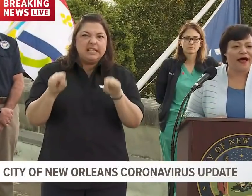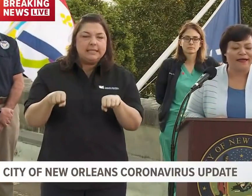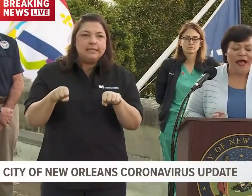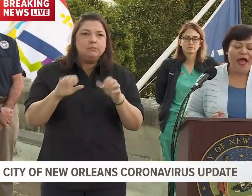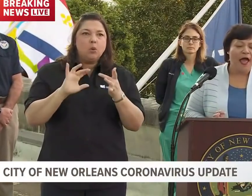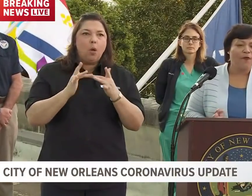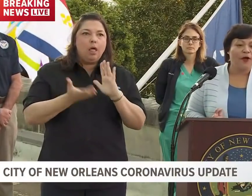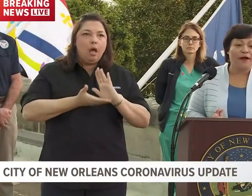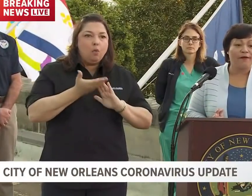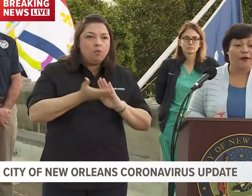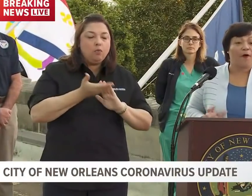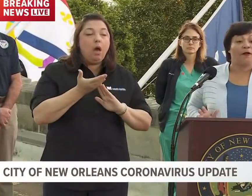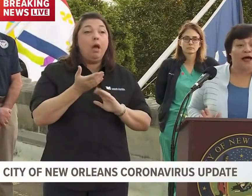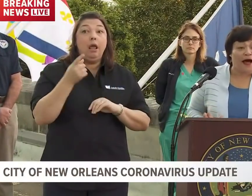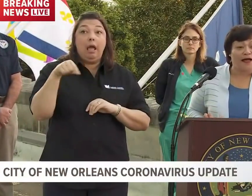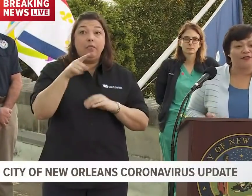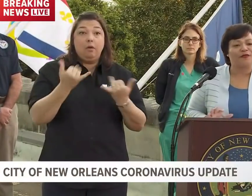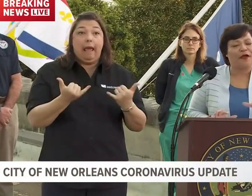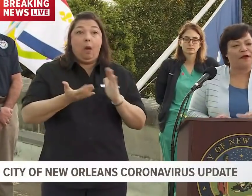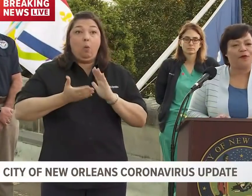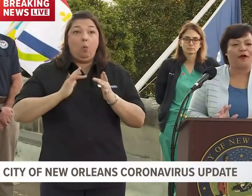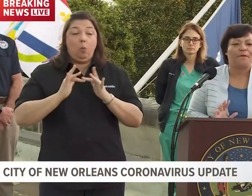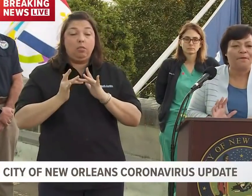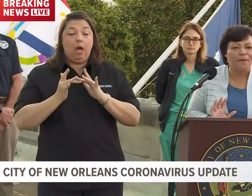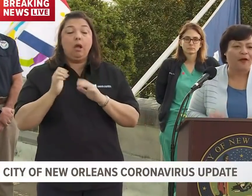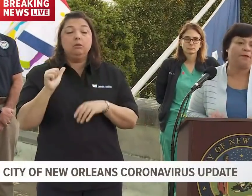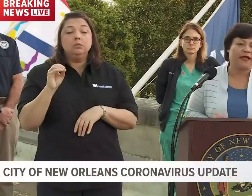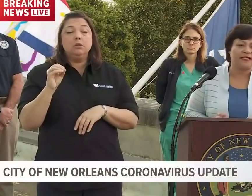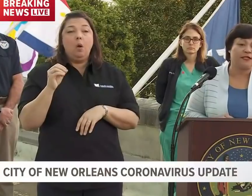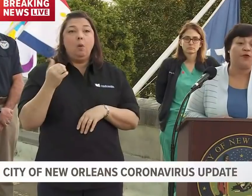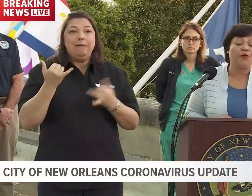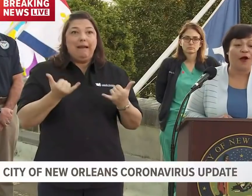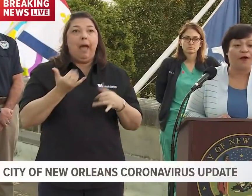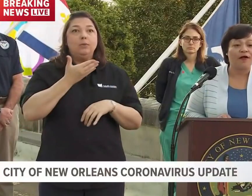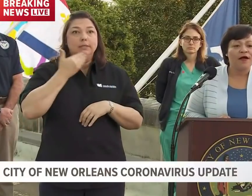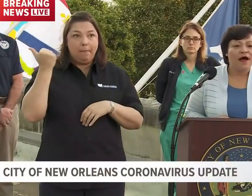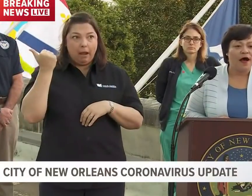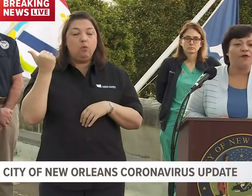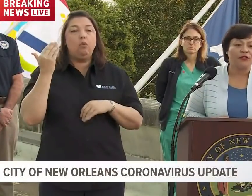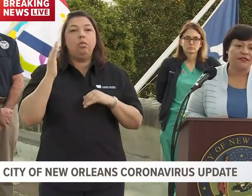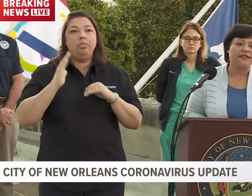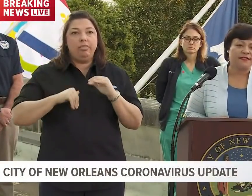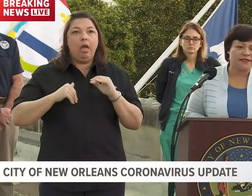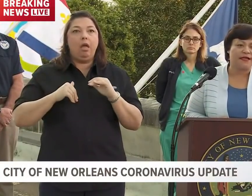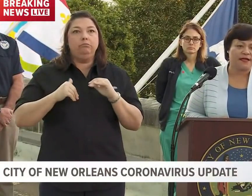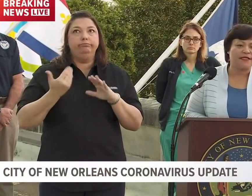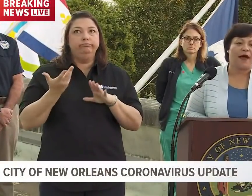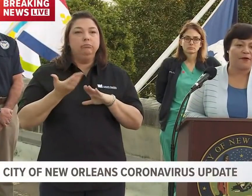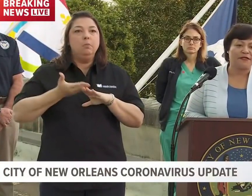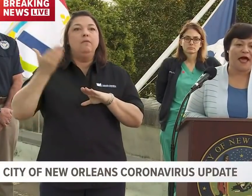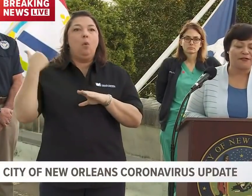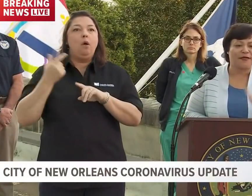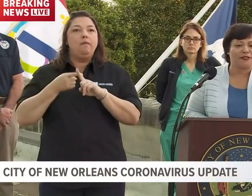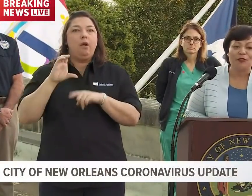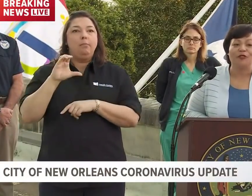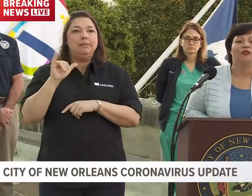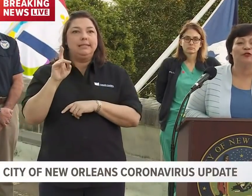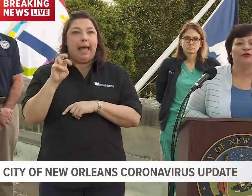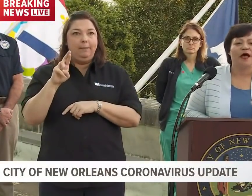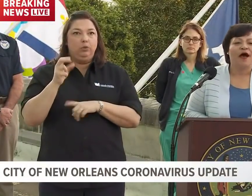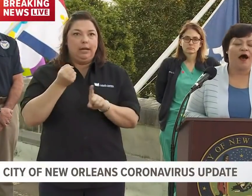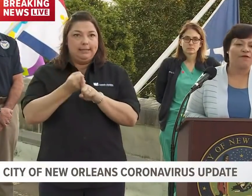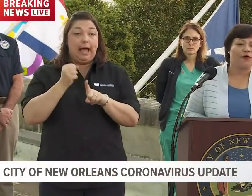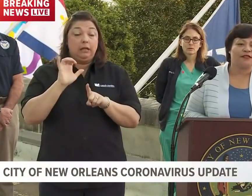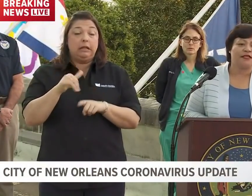online and we're there online. So we're at a better place than we were really since the cyber attack. So that's good